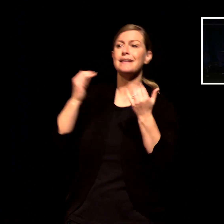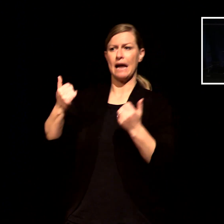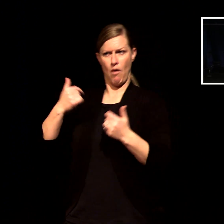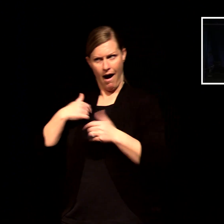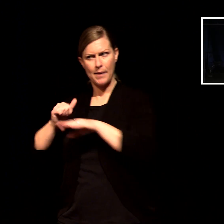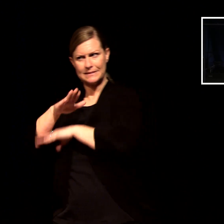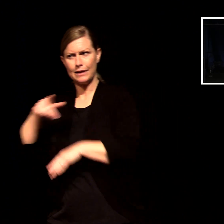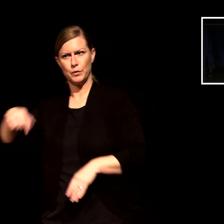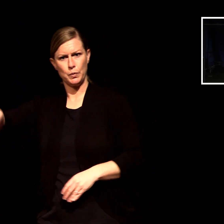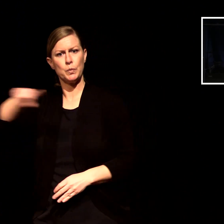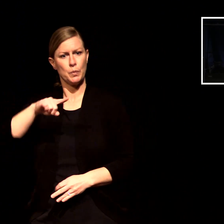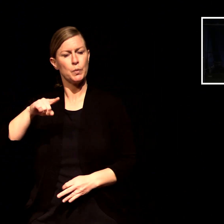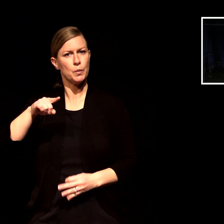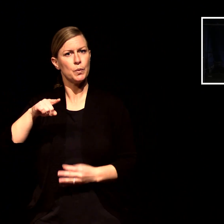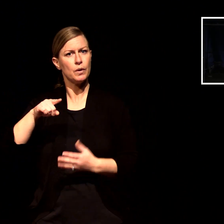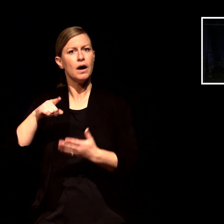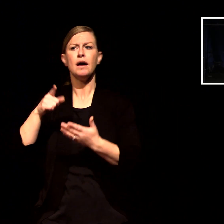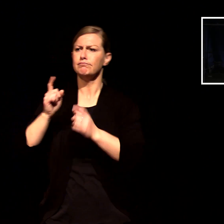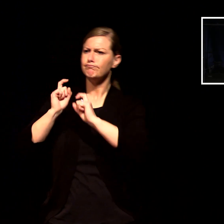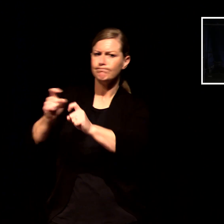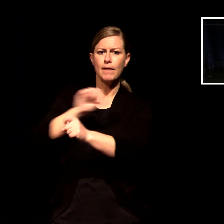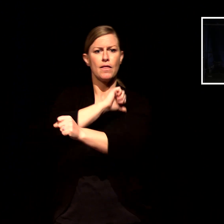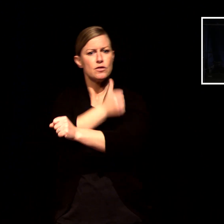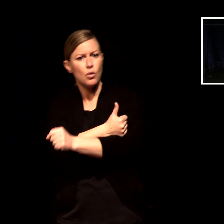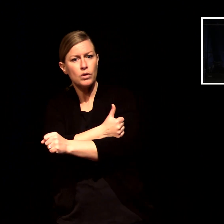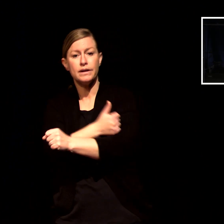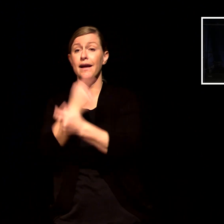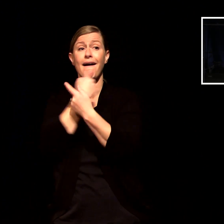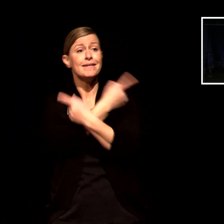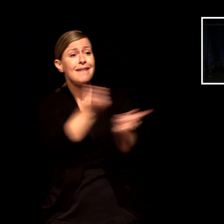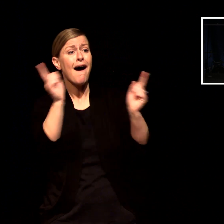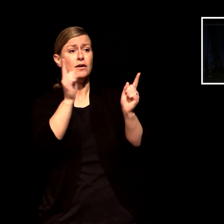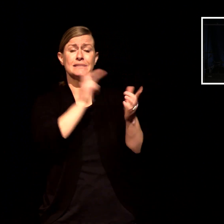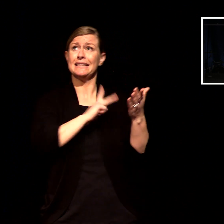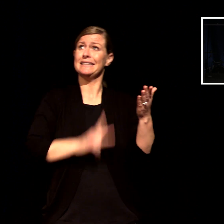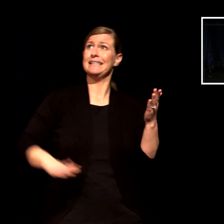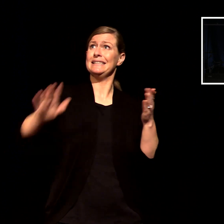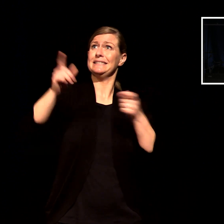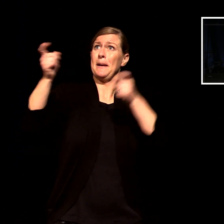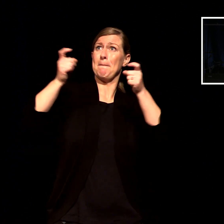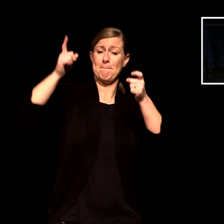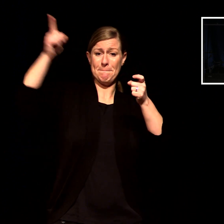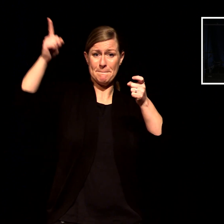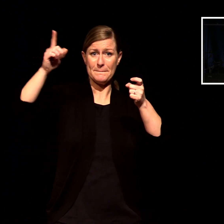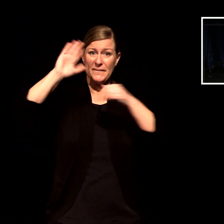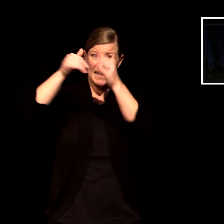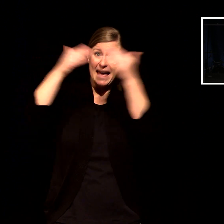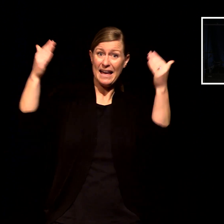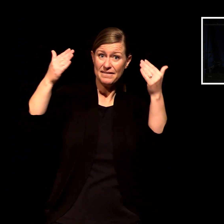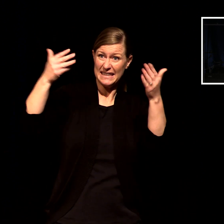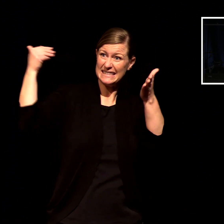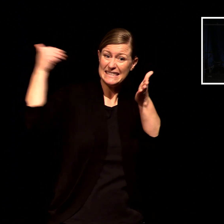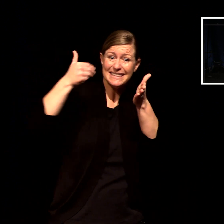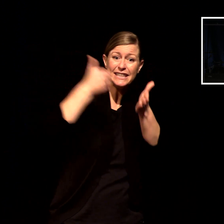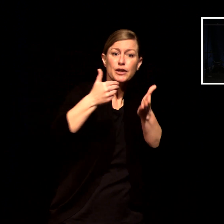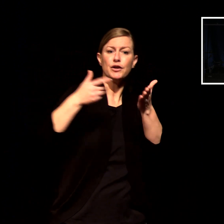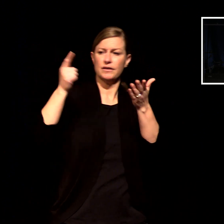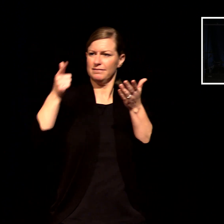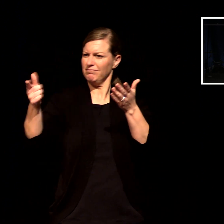the kingdom of heaven is near heal the sick raise the dead cure those with leprosy and cast out demons give as freely